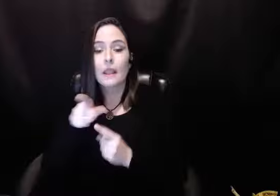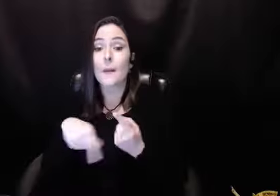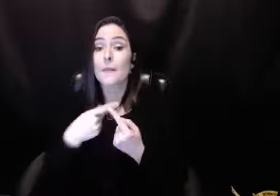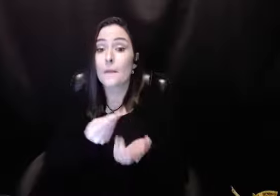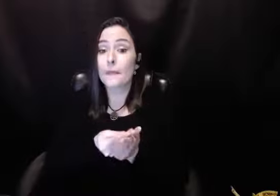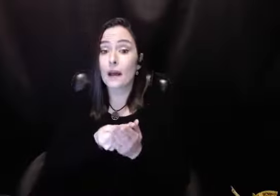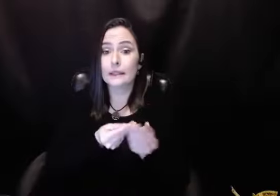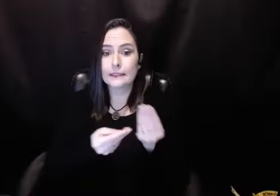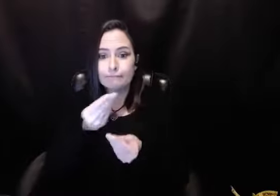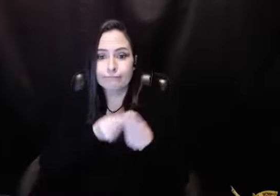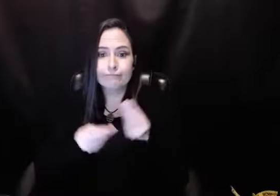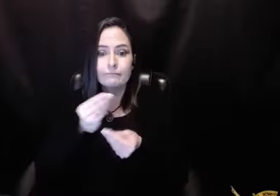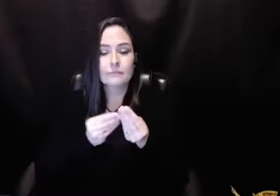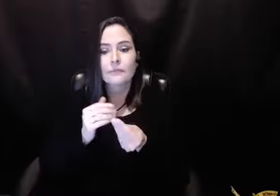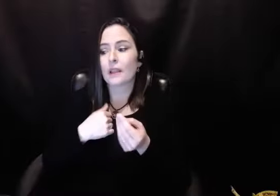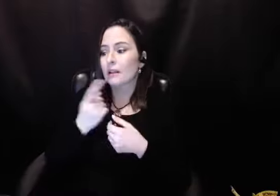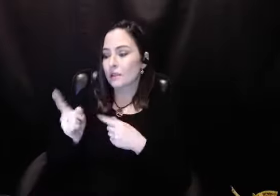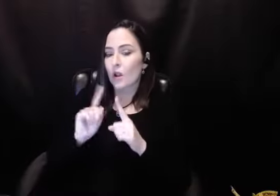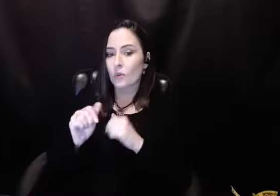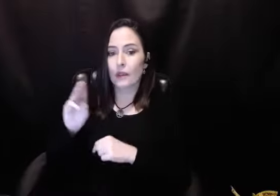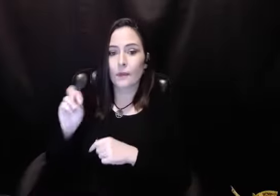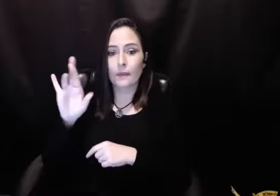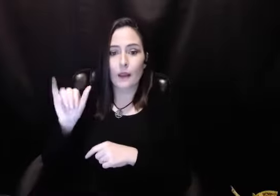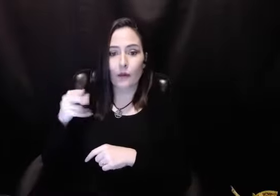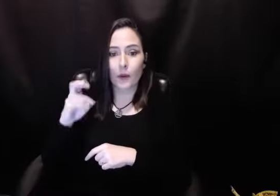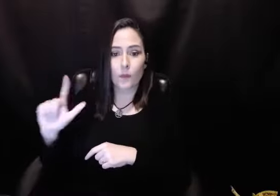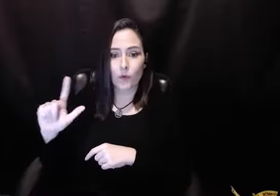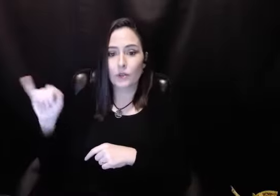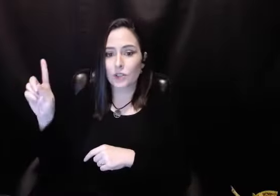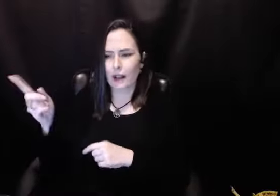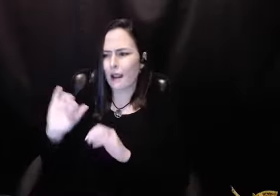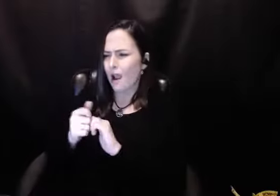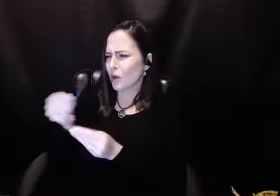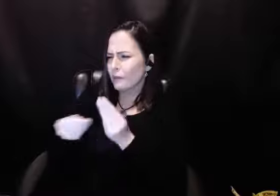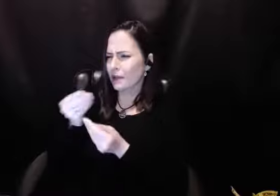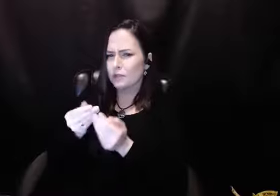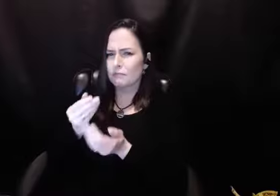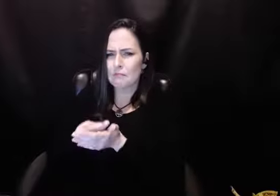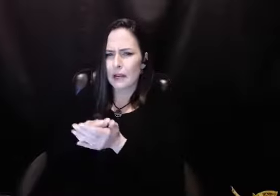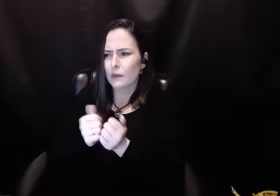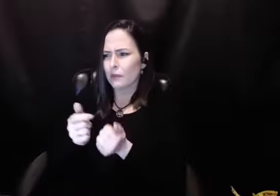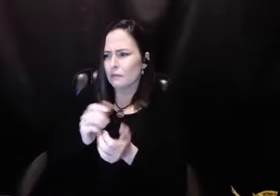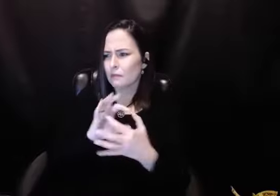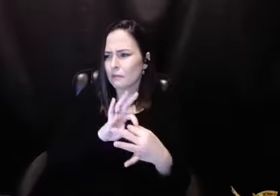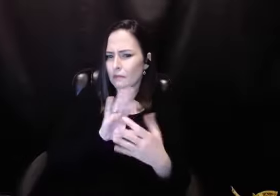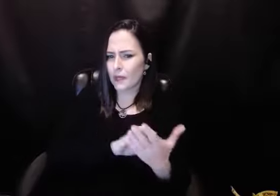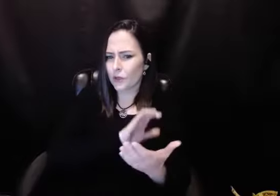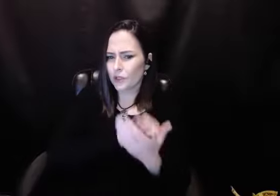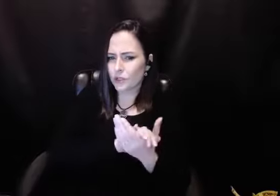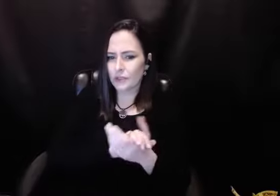but this one. And as we're kind of talking about handling the money, right, that's a deal. I talked to Mary Pearl and JD about how they handle their